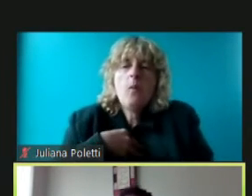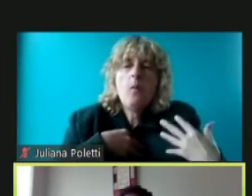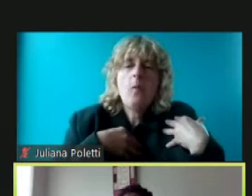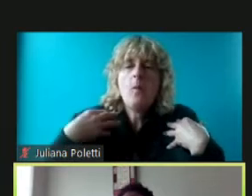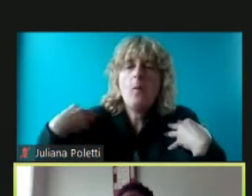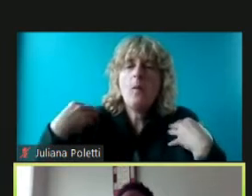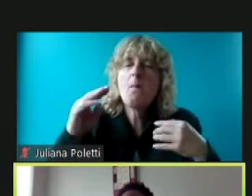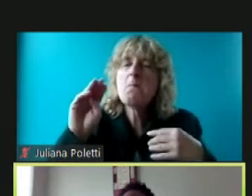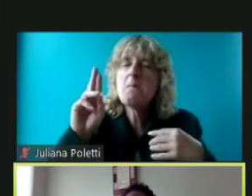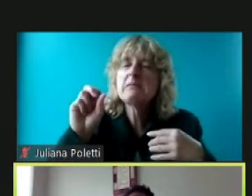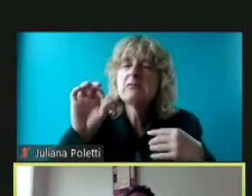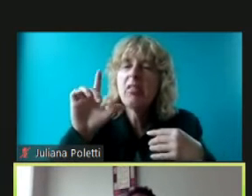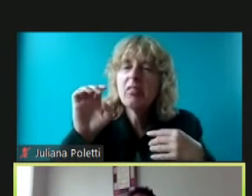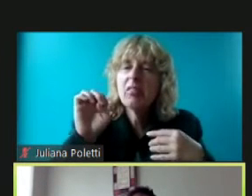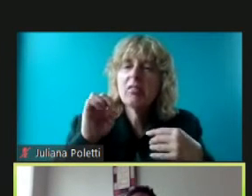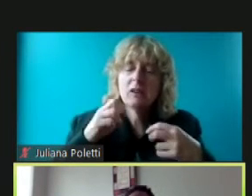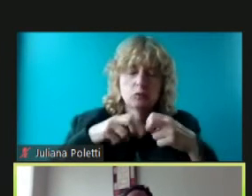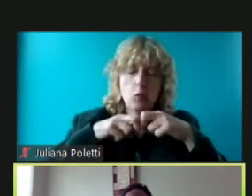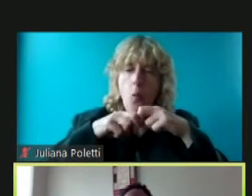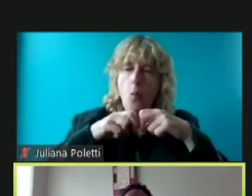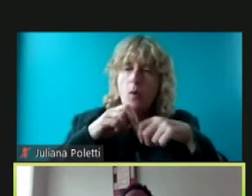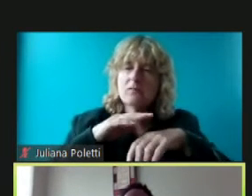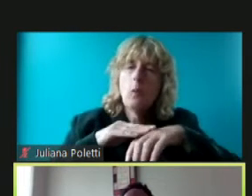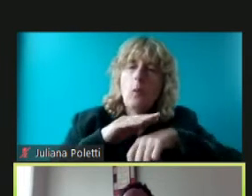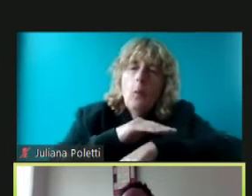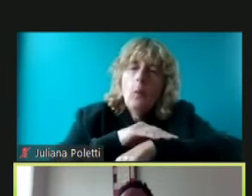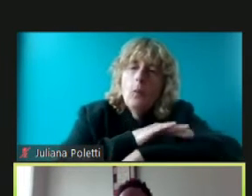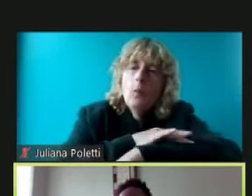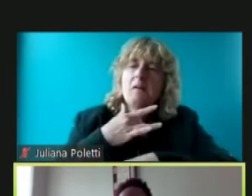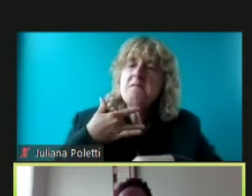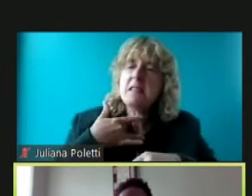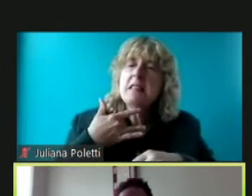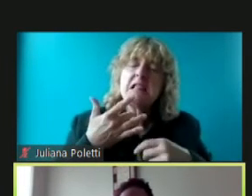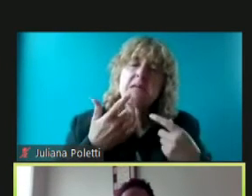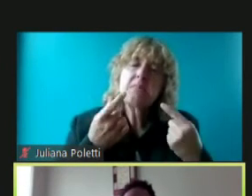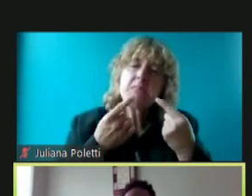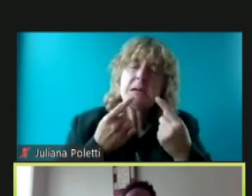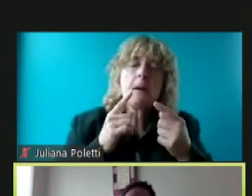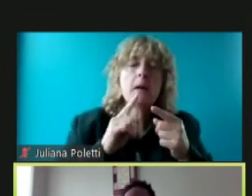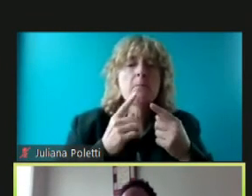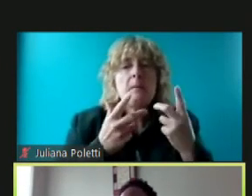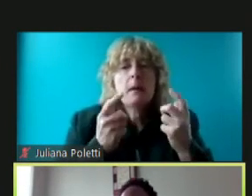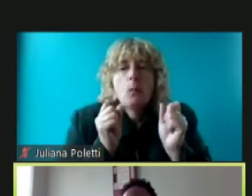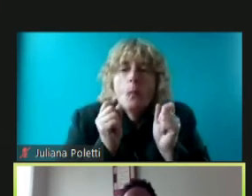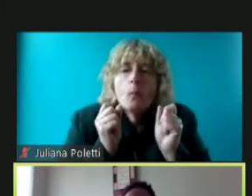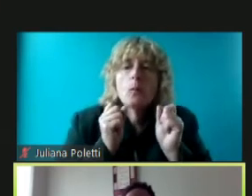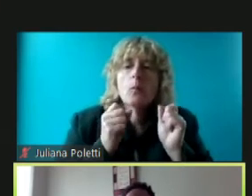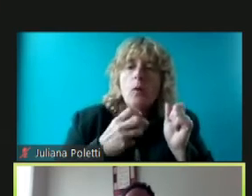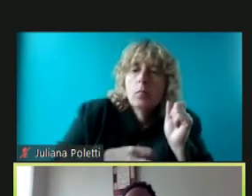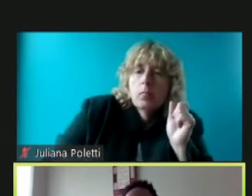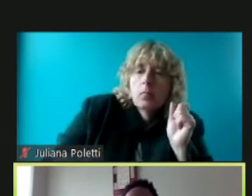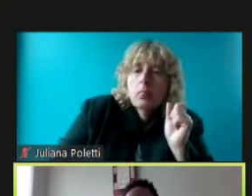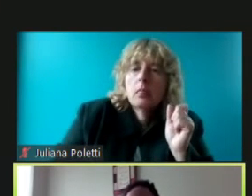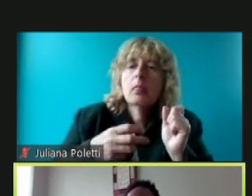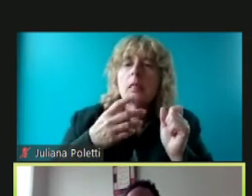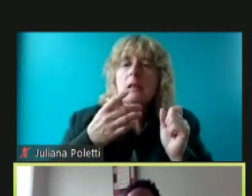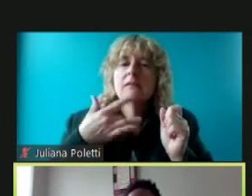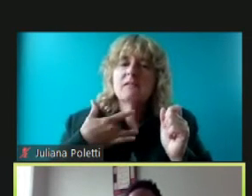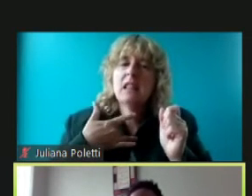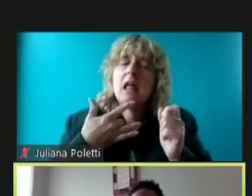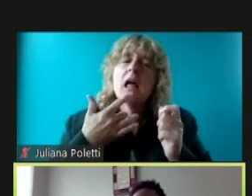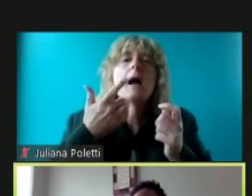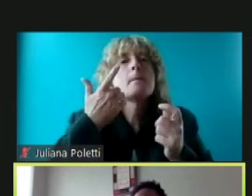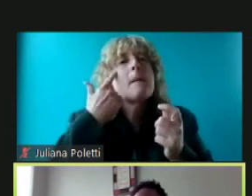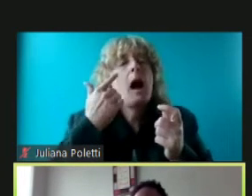maybe some chills and nausea um but that's just your immunity building itself and reacting to the